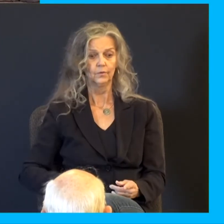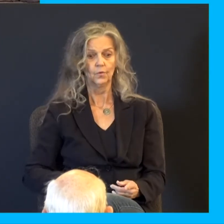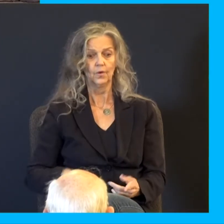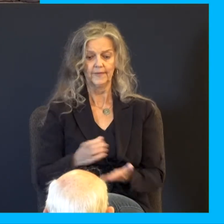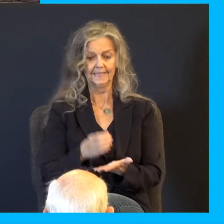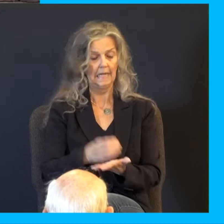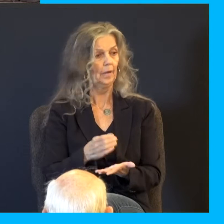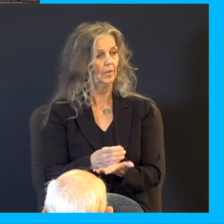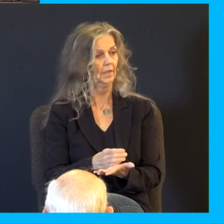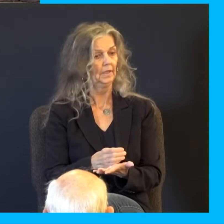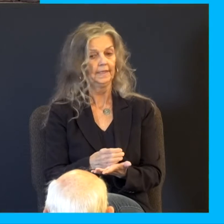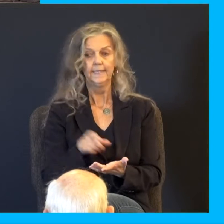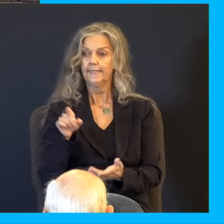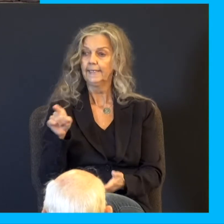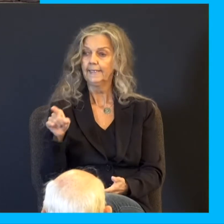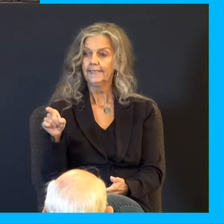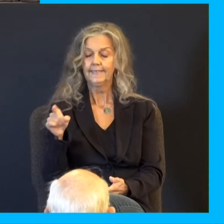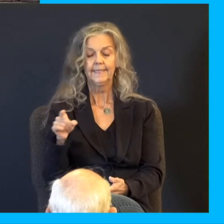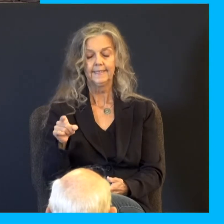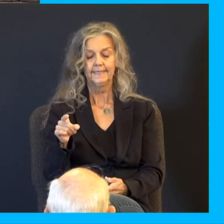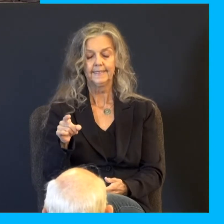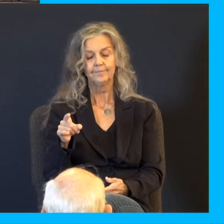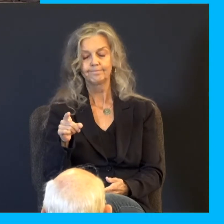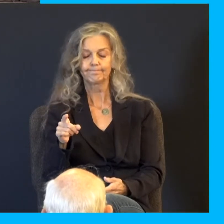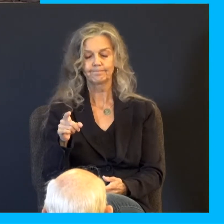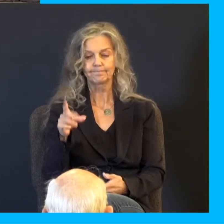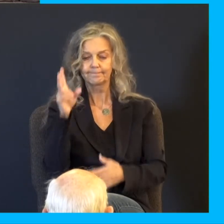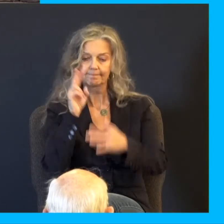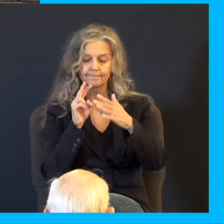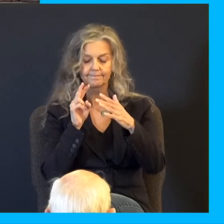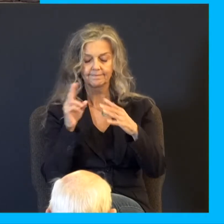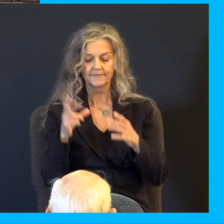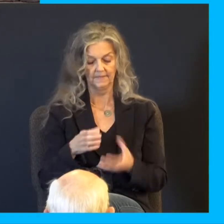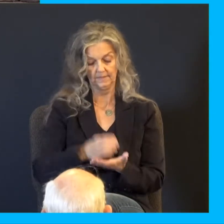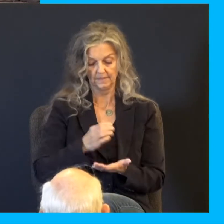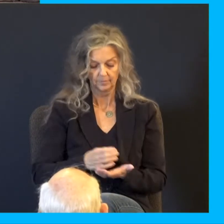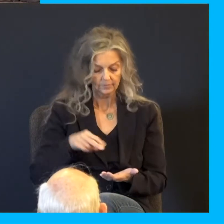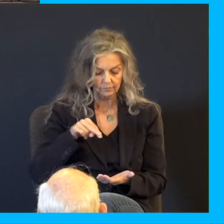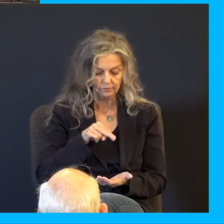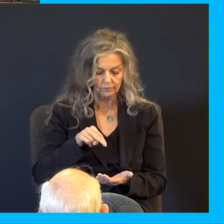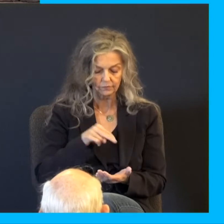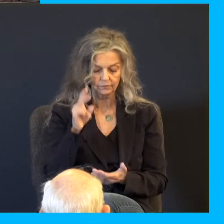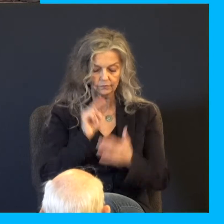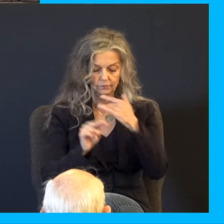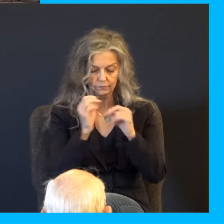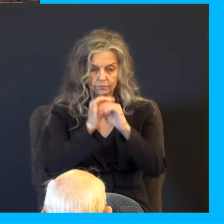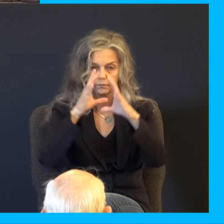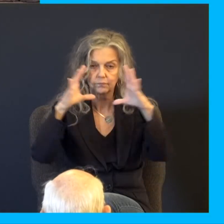indeed he, nokosh, is the word in the Hebrew, enchantment four times, divine two times, encounter one times, or